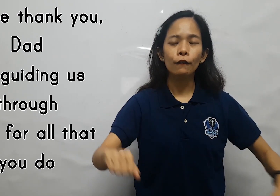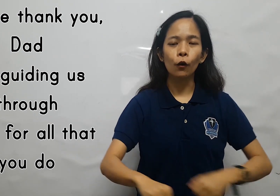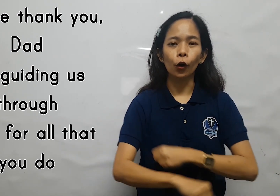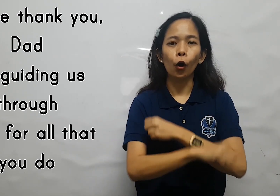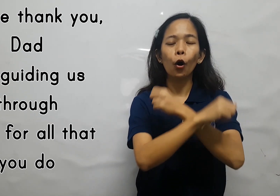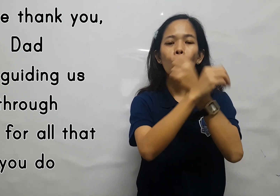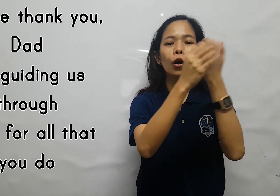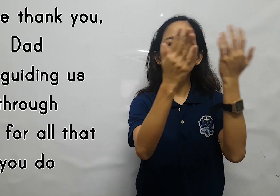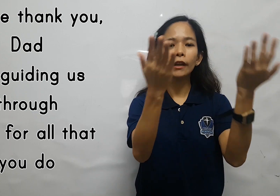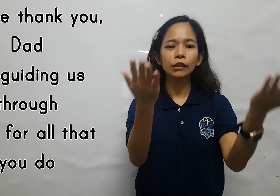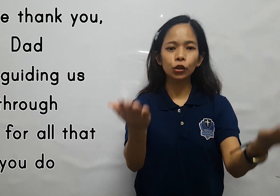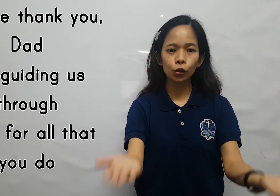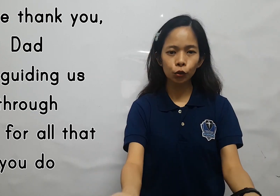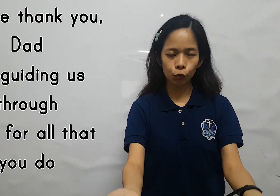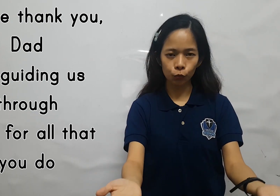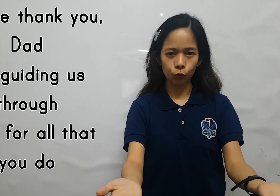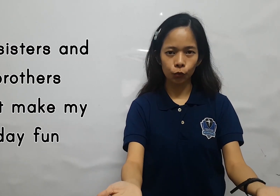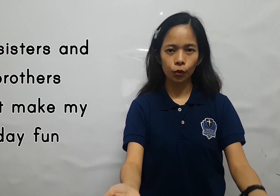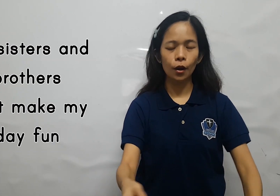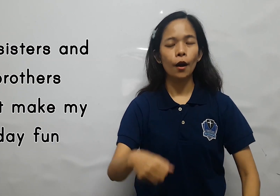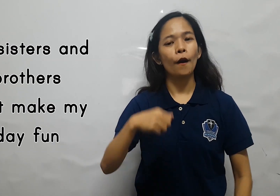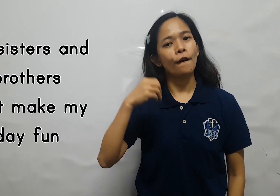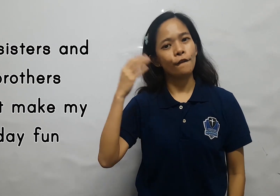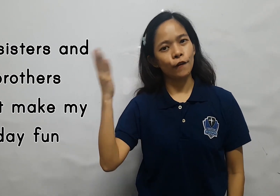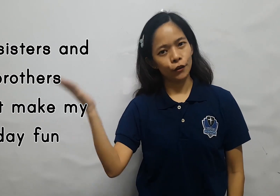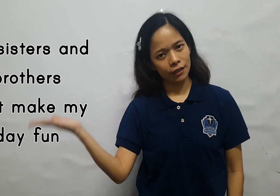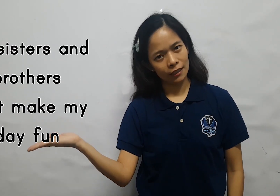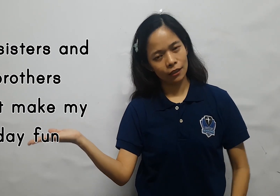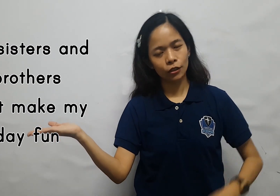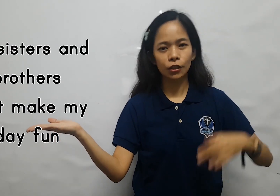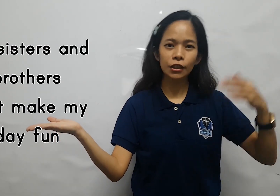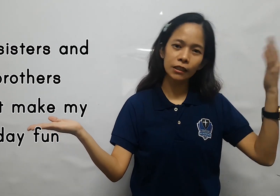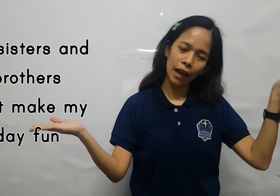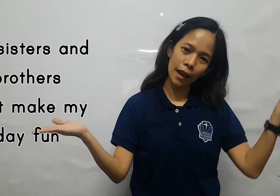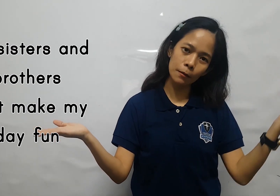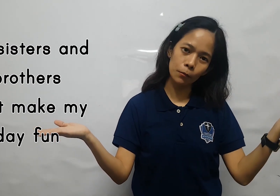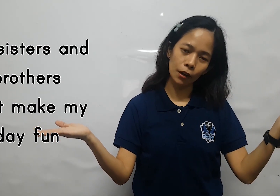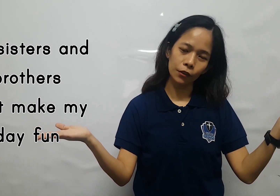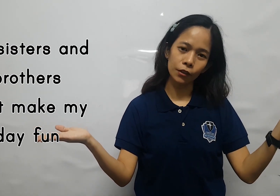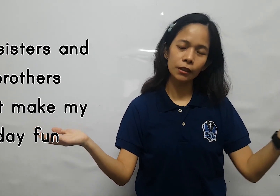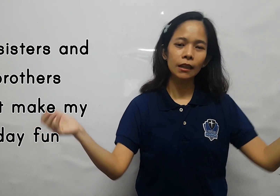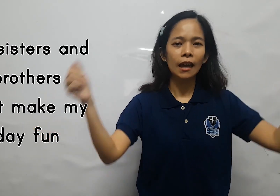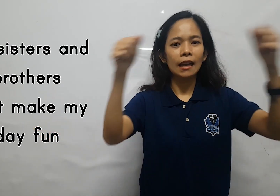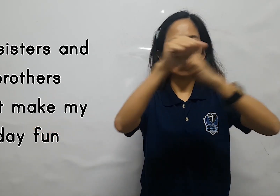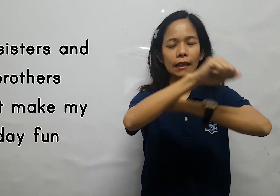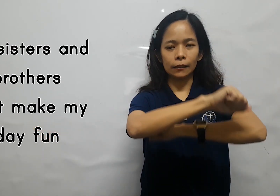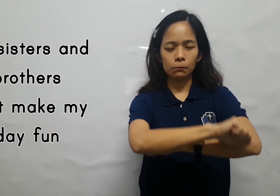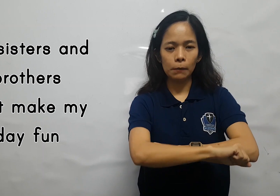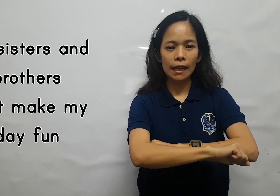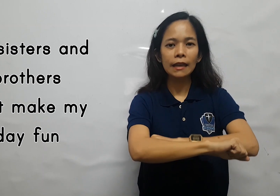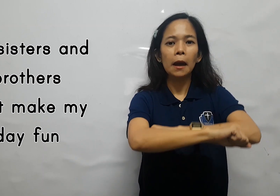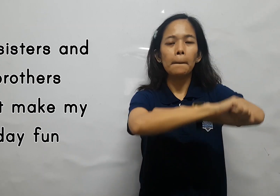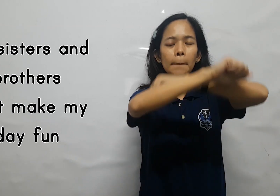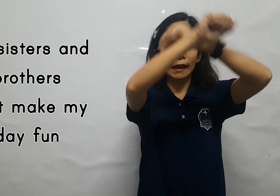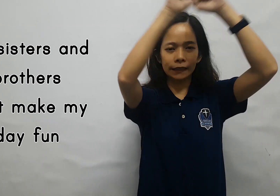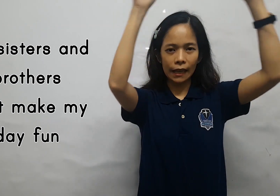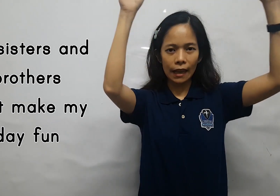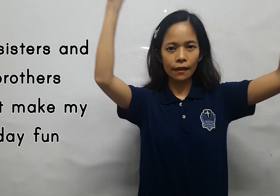for all that you do, for sisters and brothers that make my day